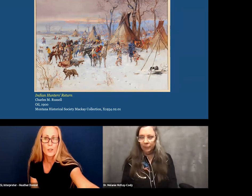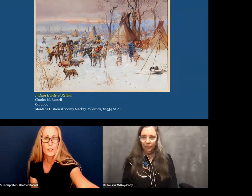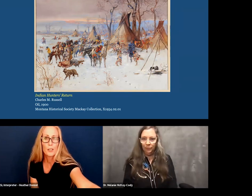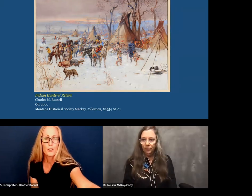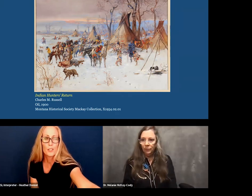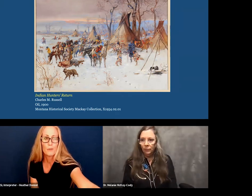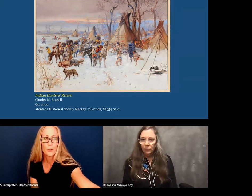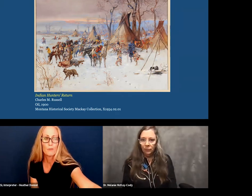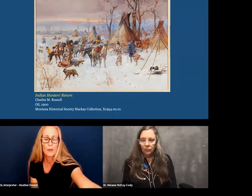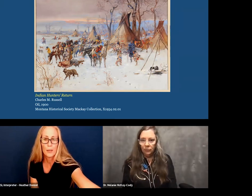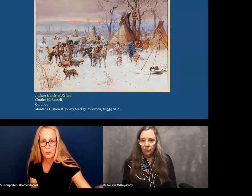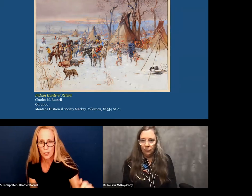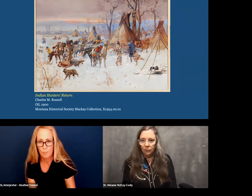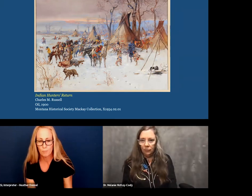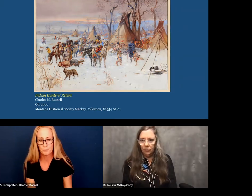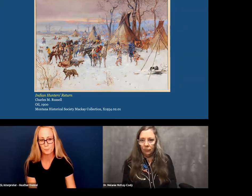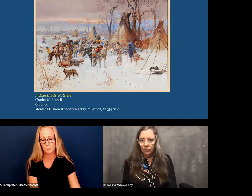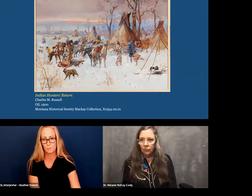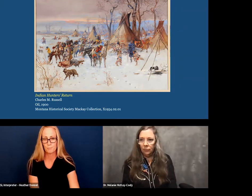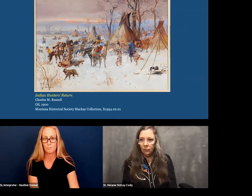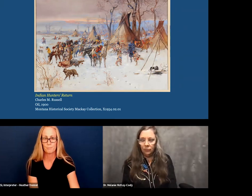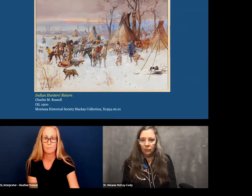Take a look at this picture and see if you can find the handshape.